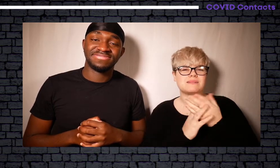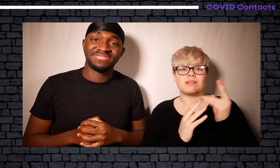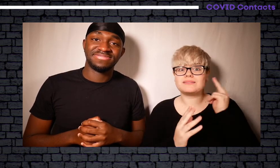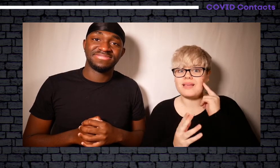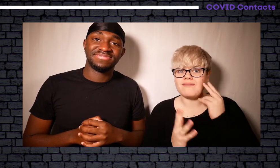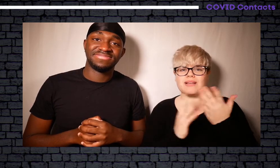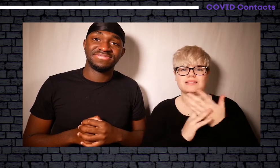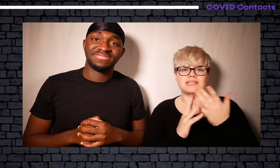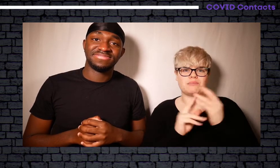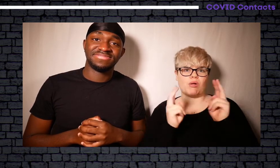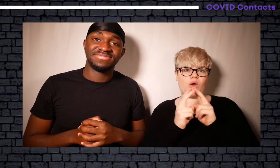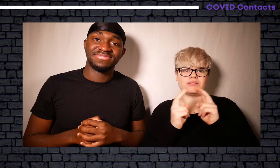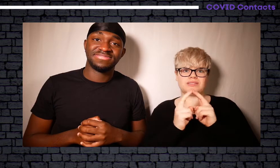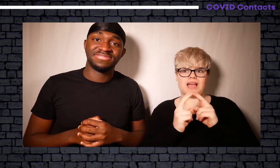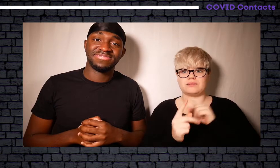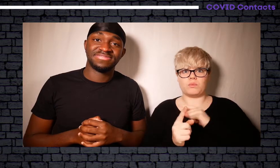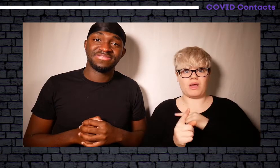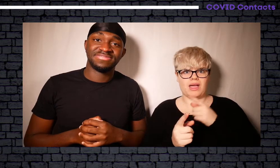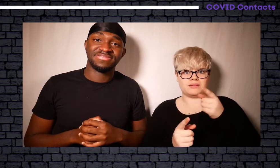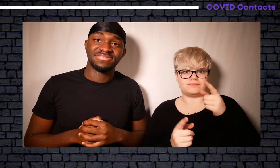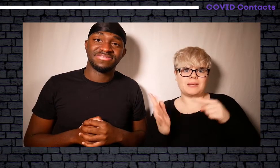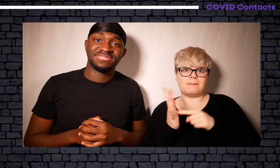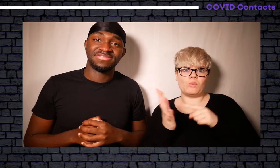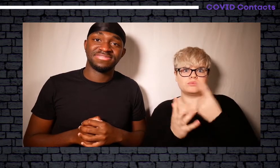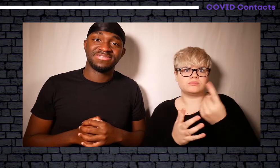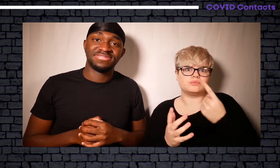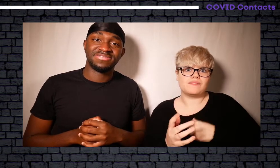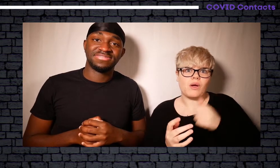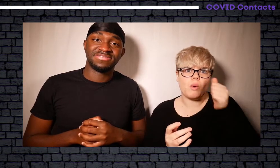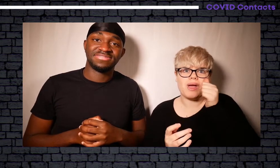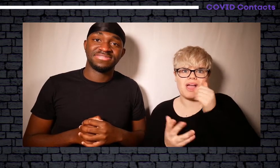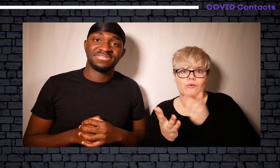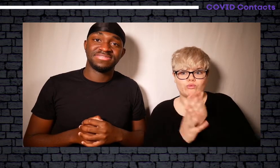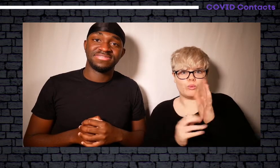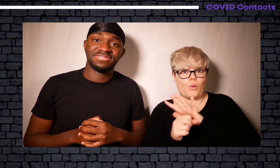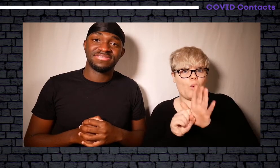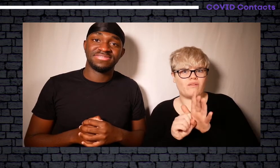deaf accessible contacts that you should be aware of especially through COVID.